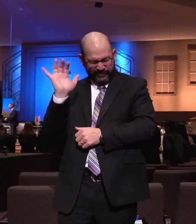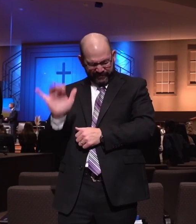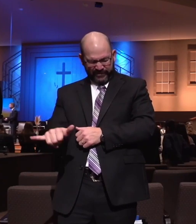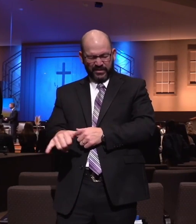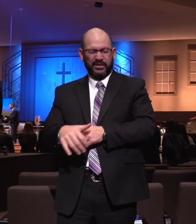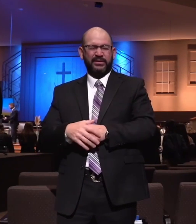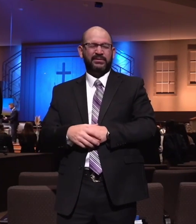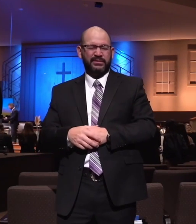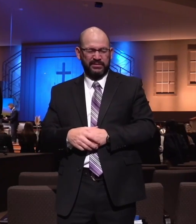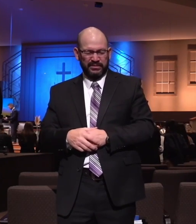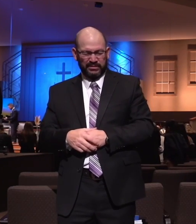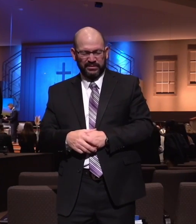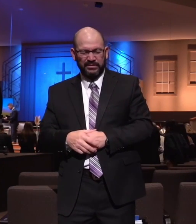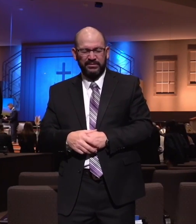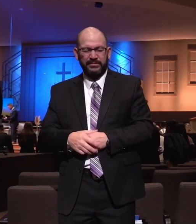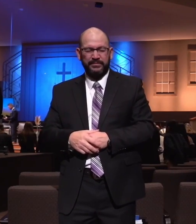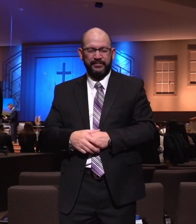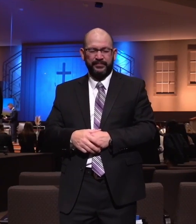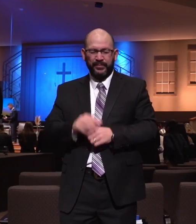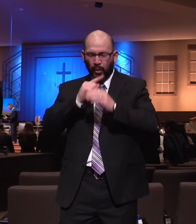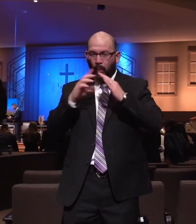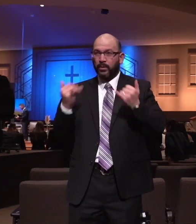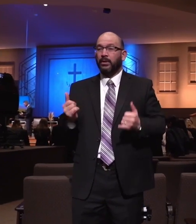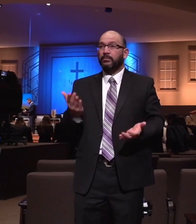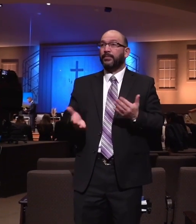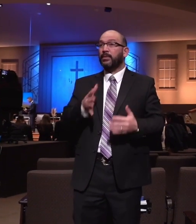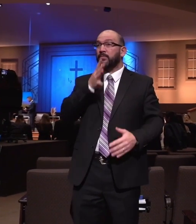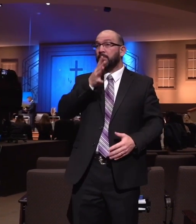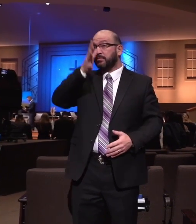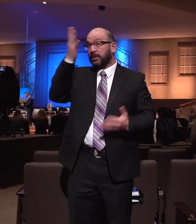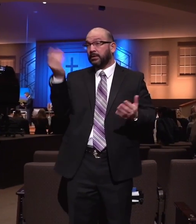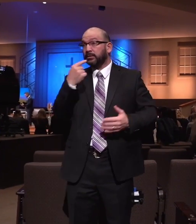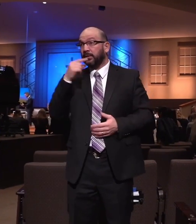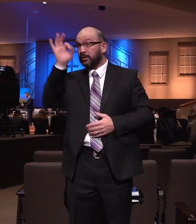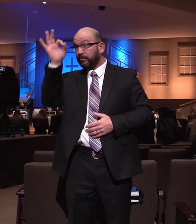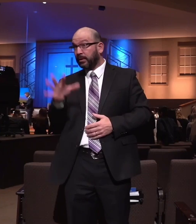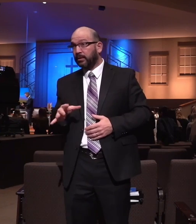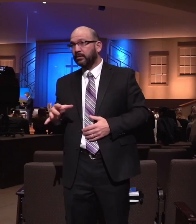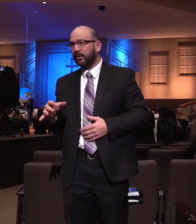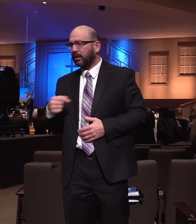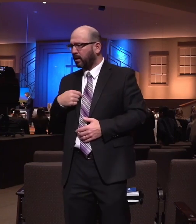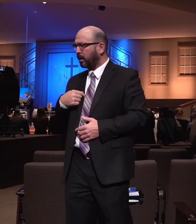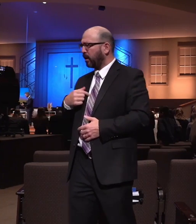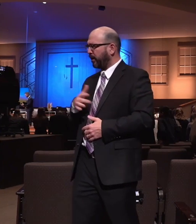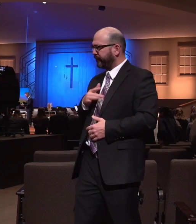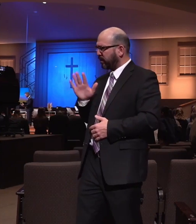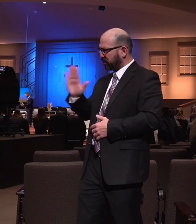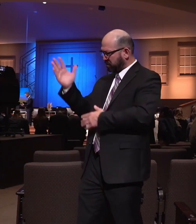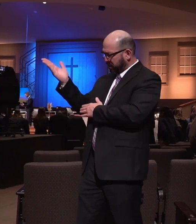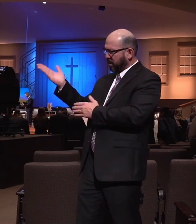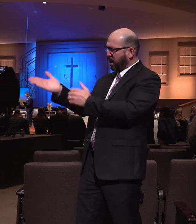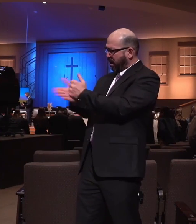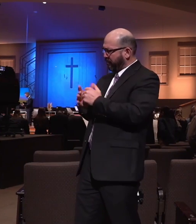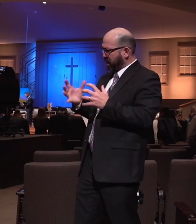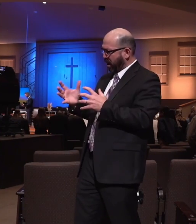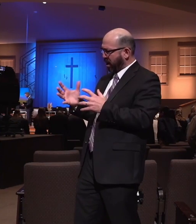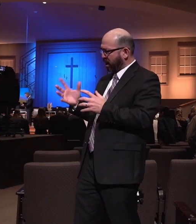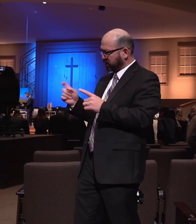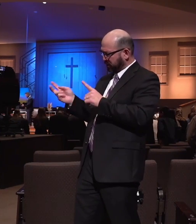are closed tonight. How many moms and dads would say, Pastor, I was helped tonight. I need to apply something from this message. Pray for